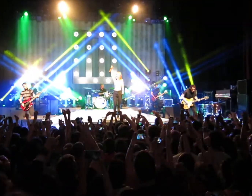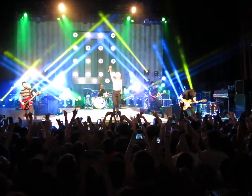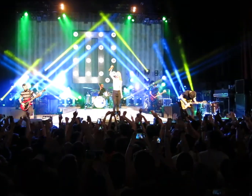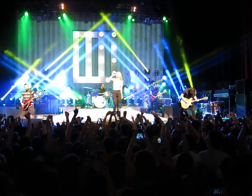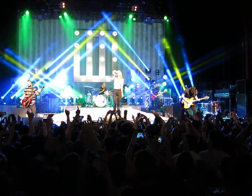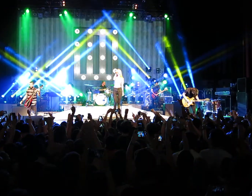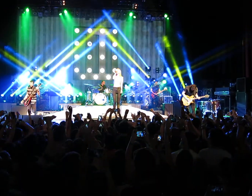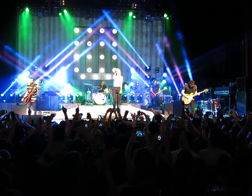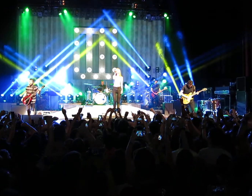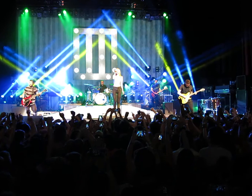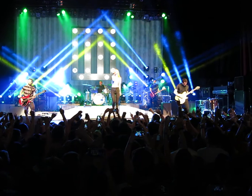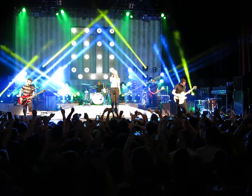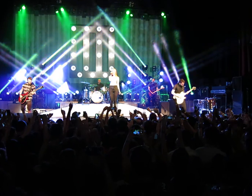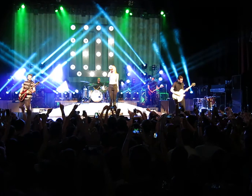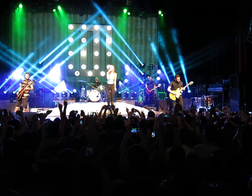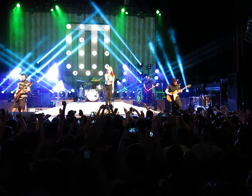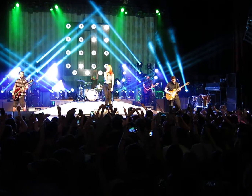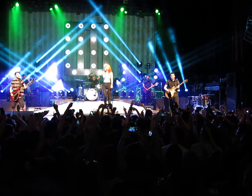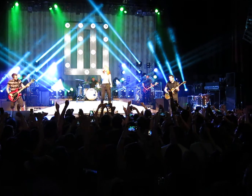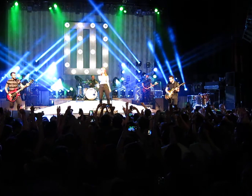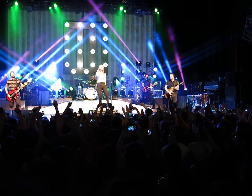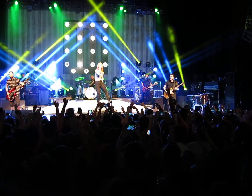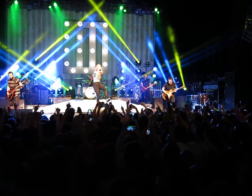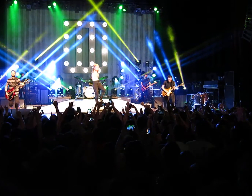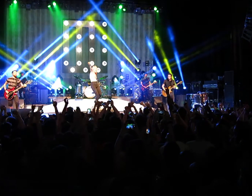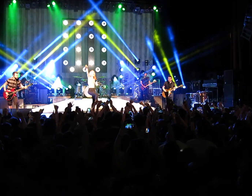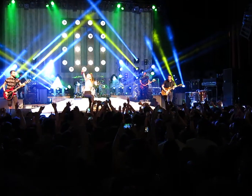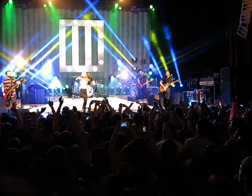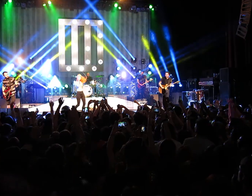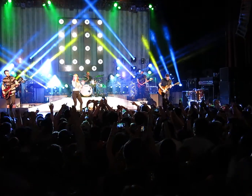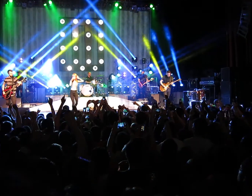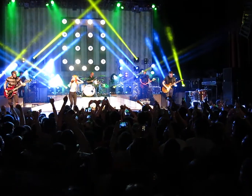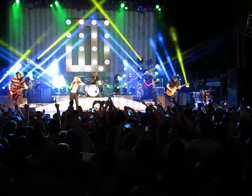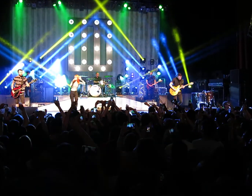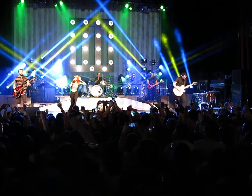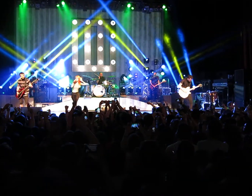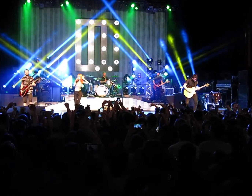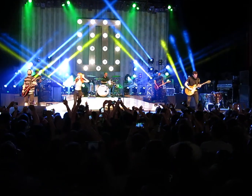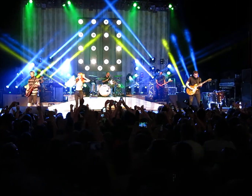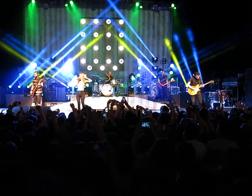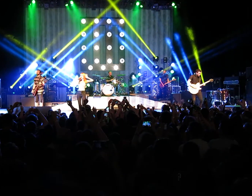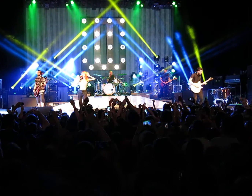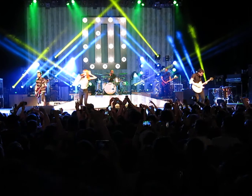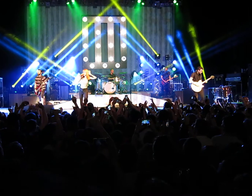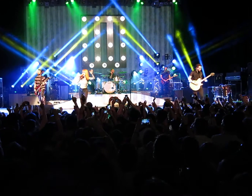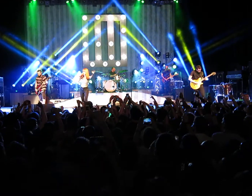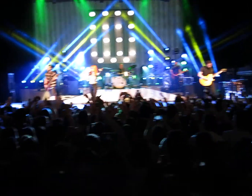go let's go do you love me what I'm do is do you love